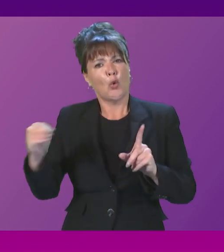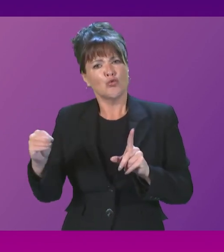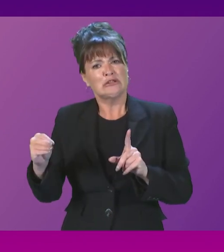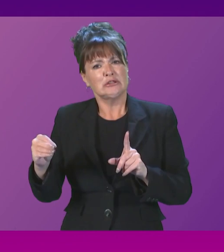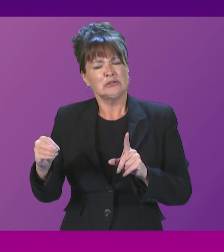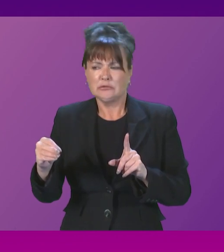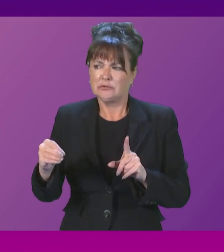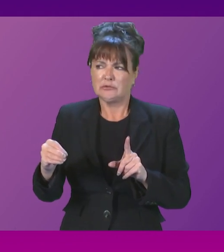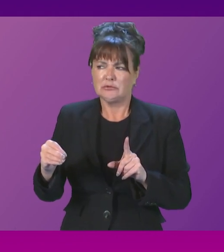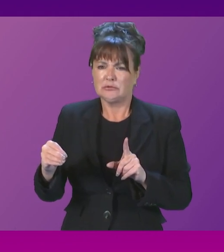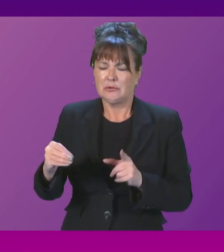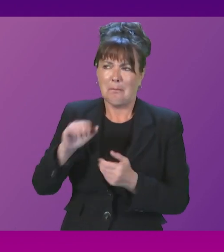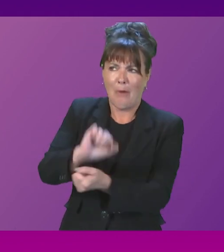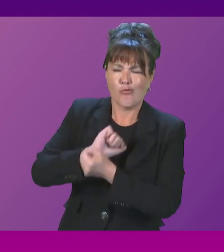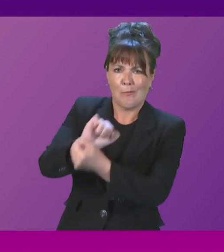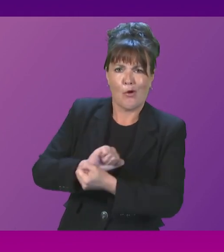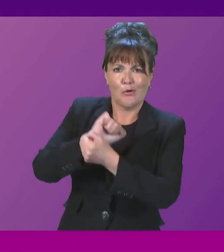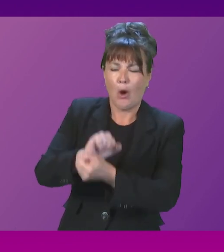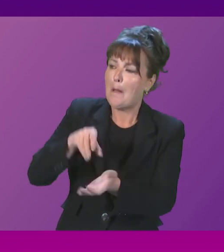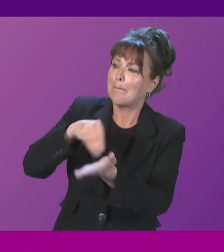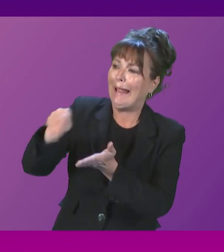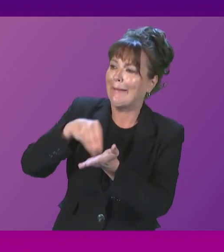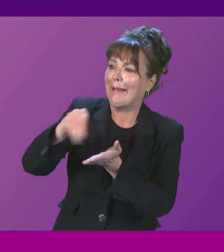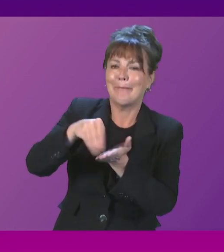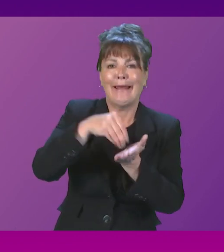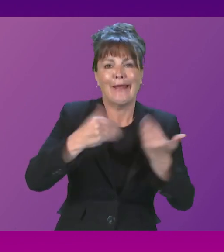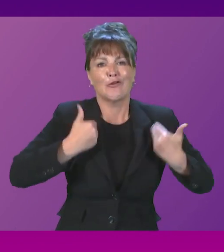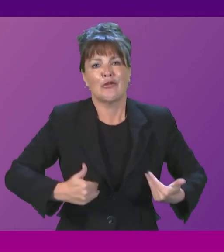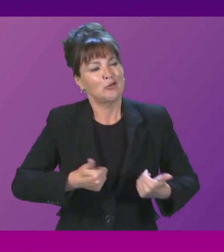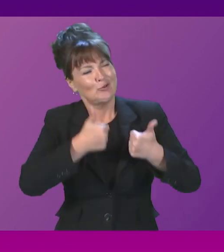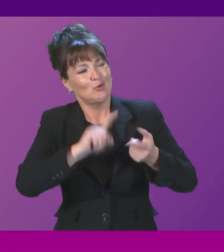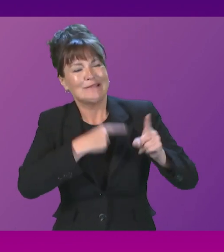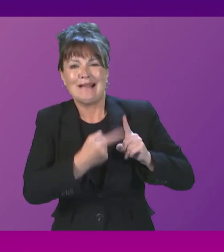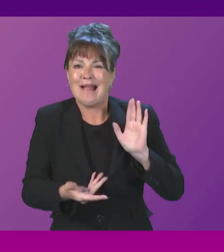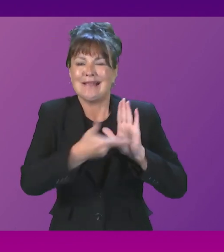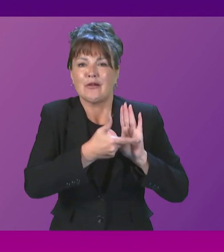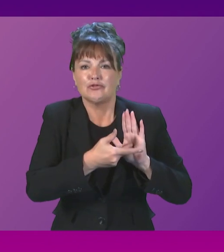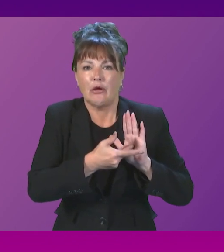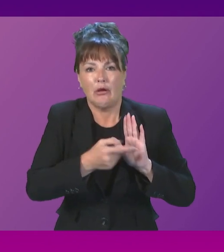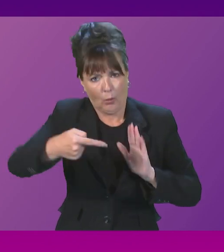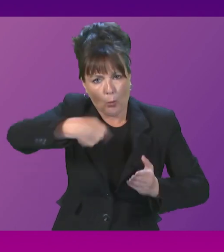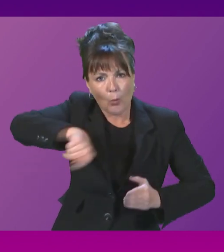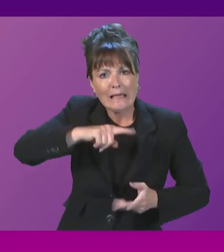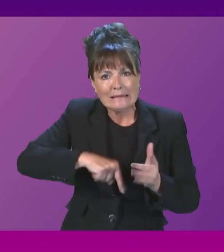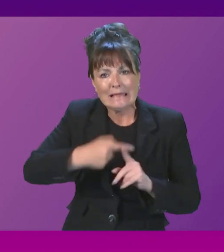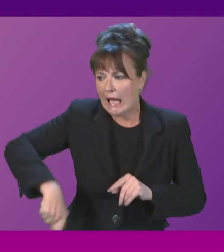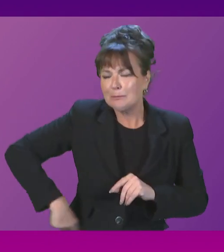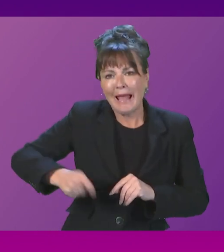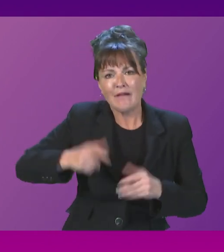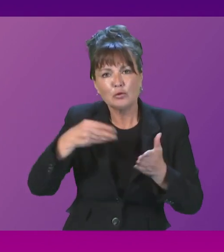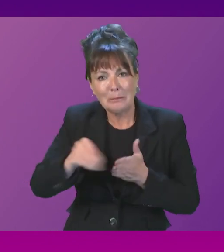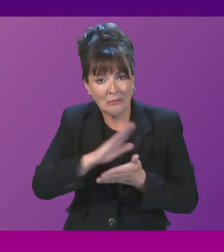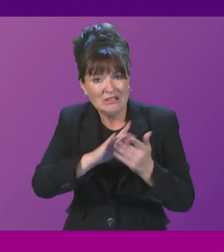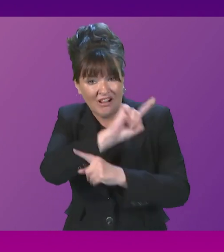cuts for the richest also have potential implications for this Government's budgets in the period ahead. In order,